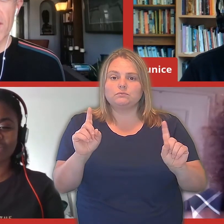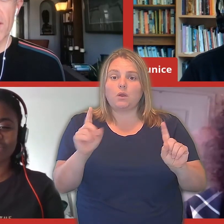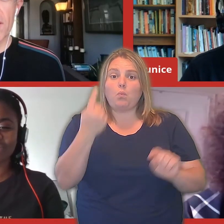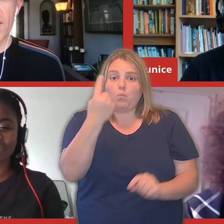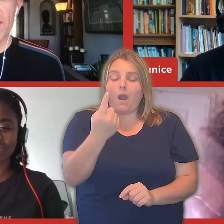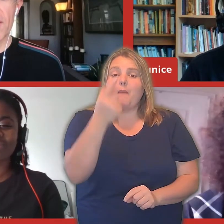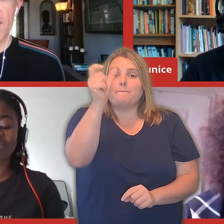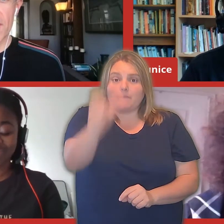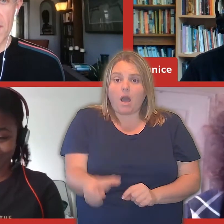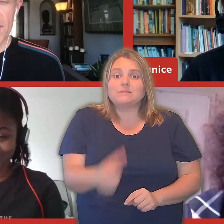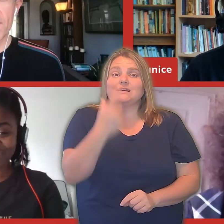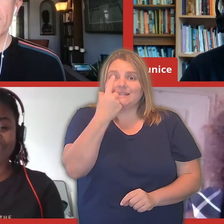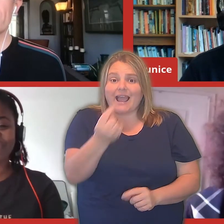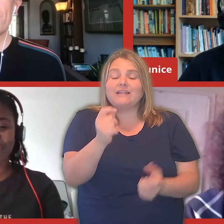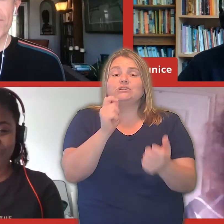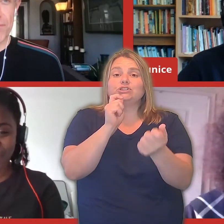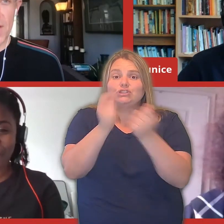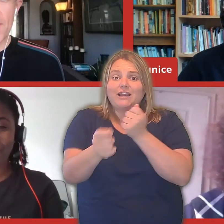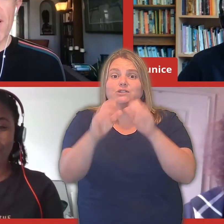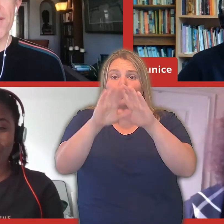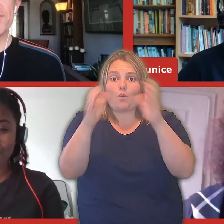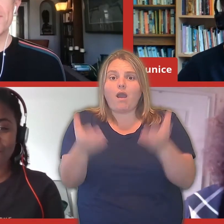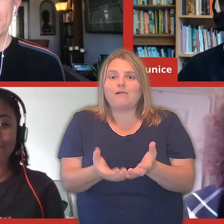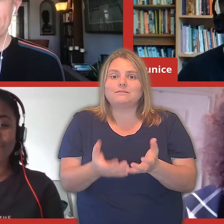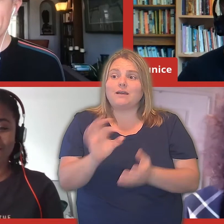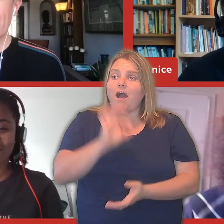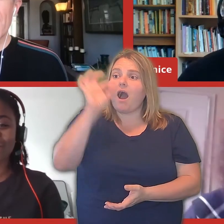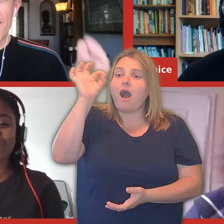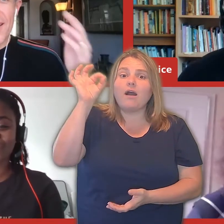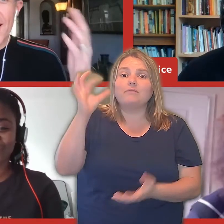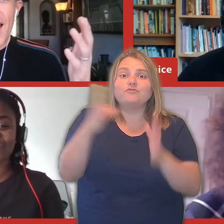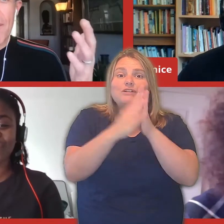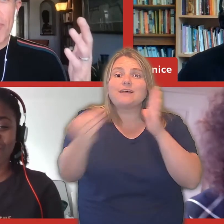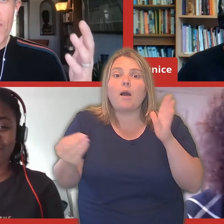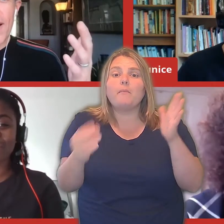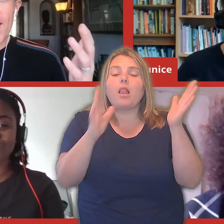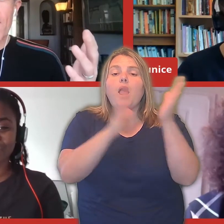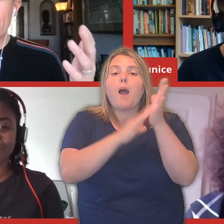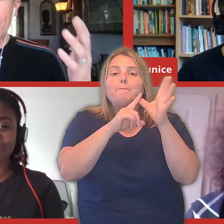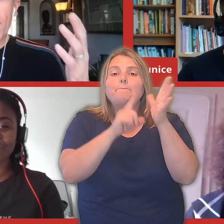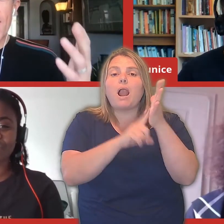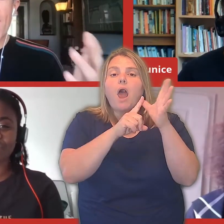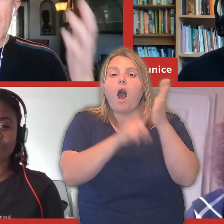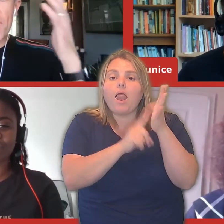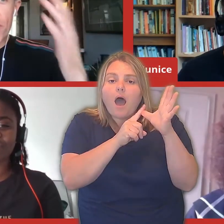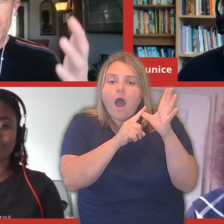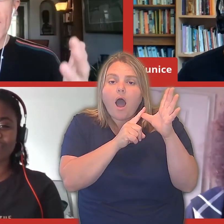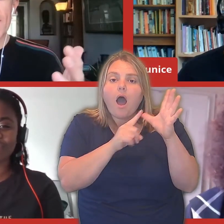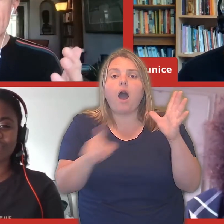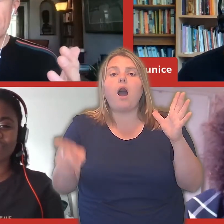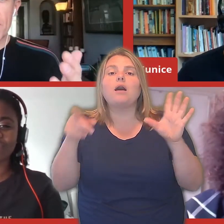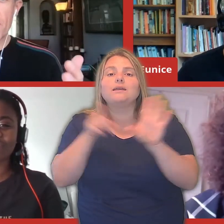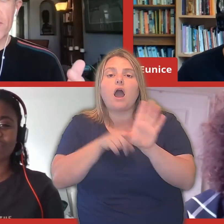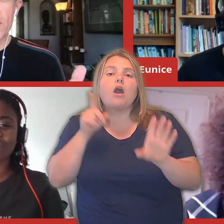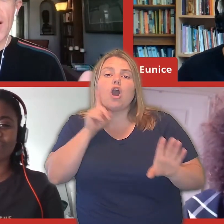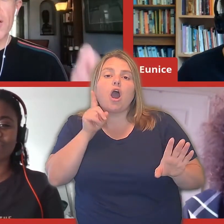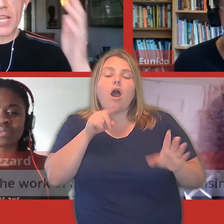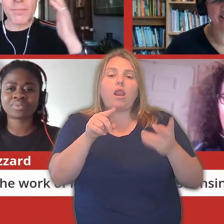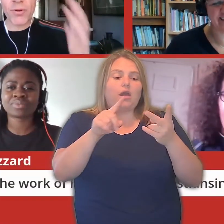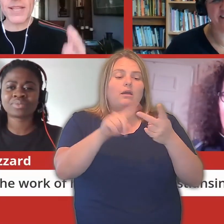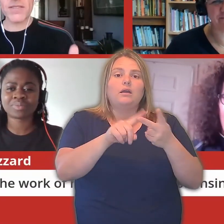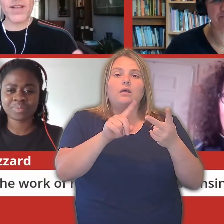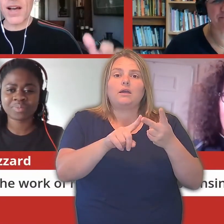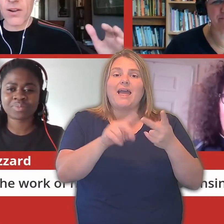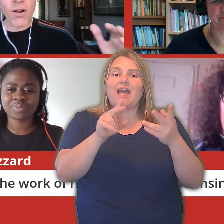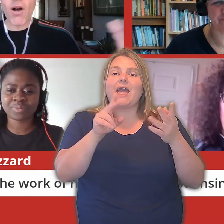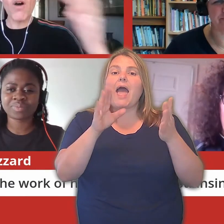Ask Malala, ask MLK, ask Gandhi. Come on. Yeah. Prayer and protest and political change